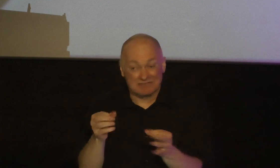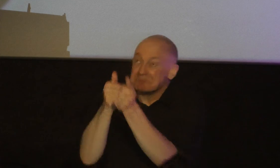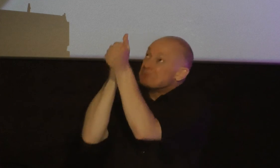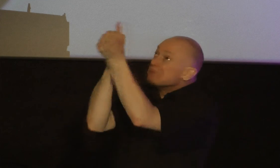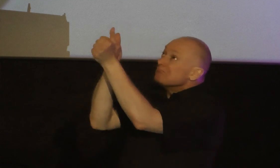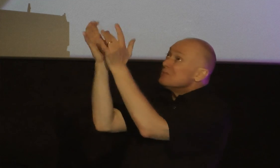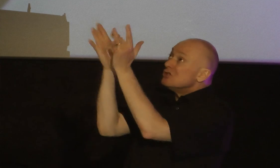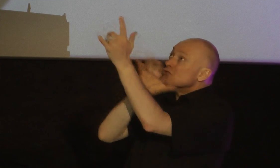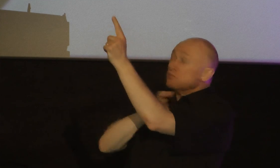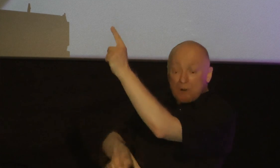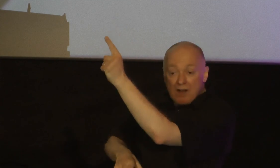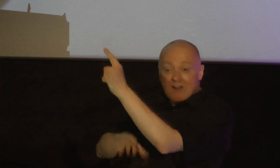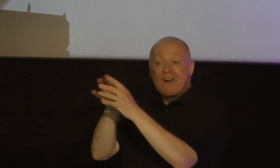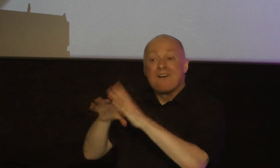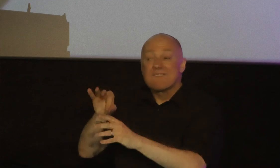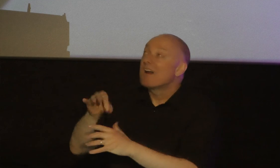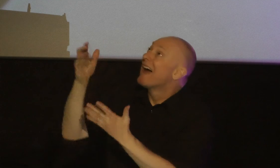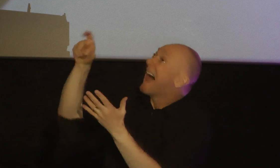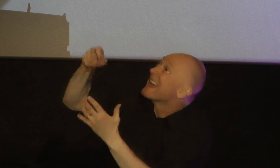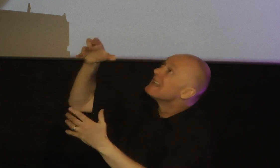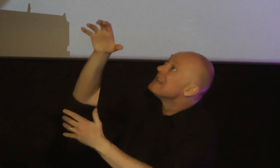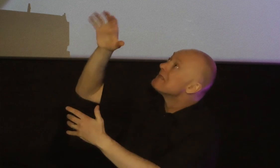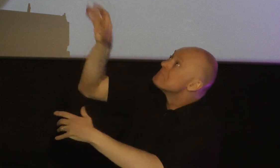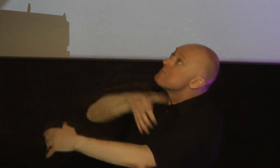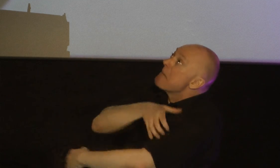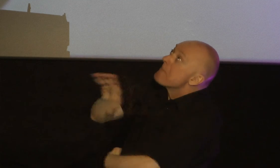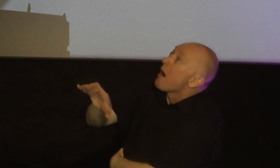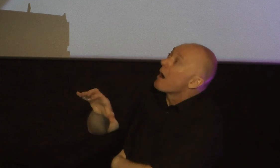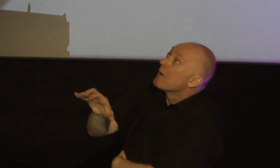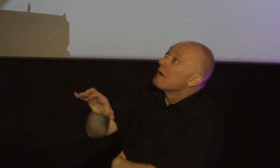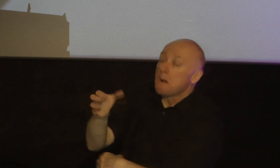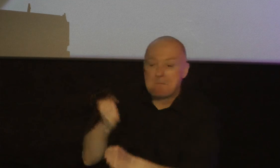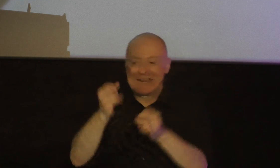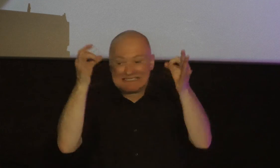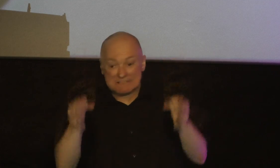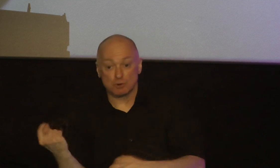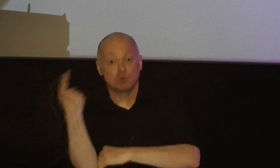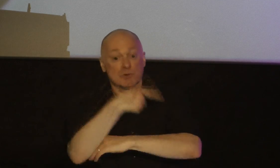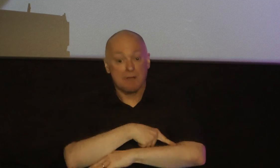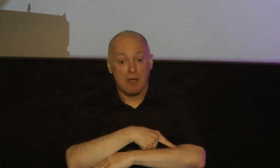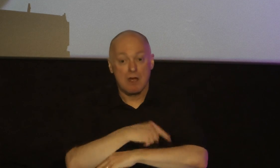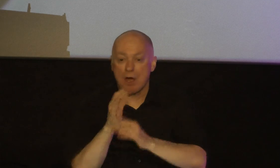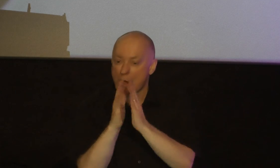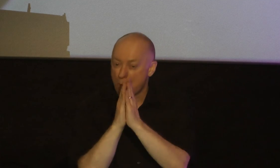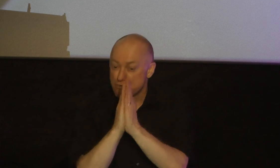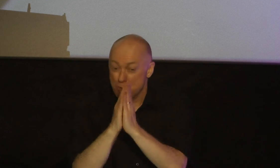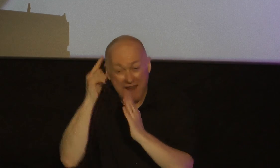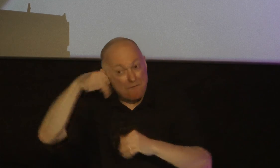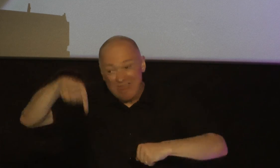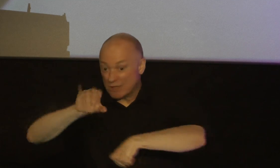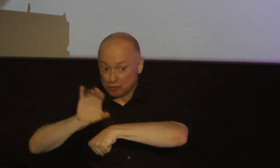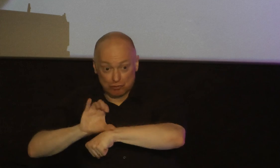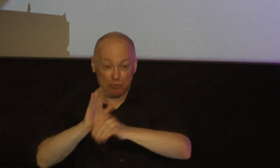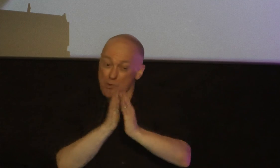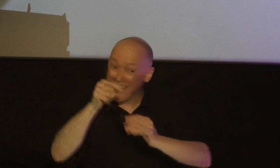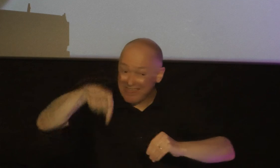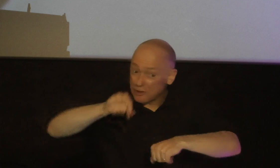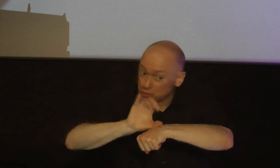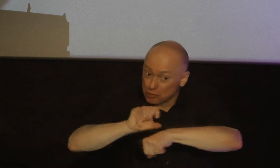to find the power we need to live this way and we're gonna make a decision today to pray for this church we're gonna